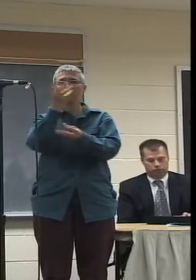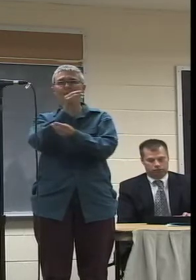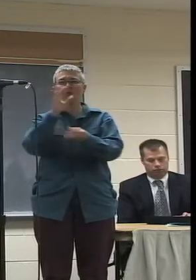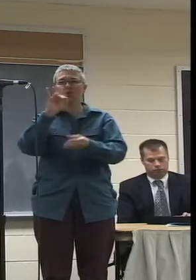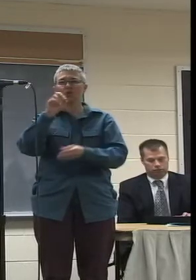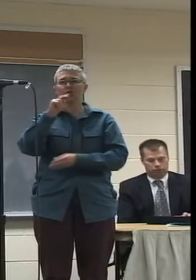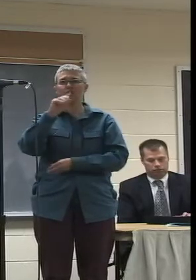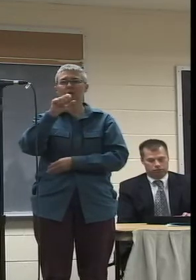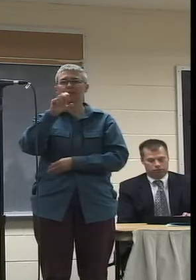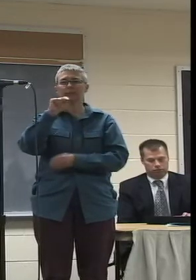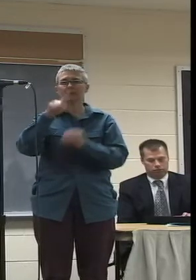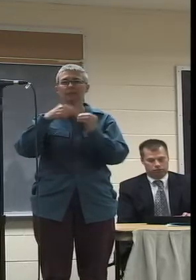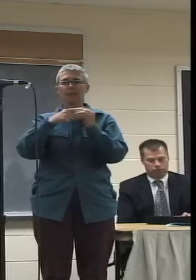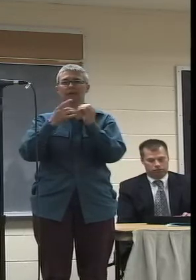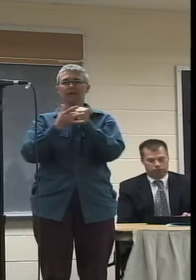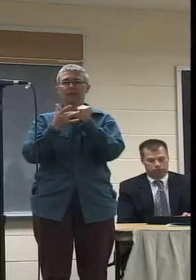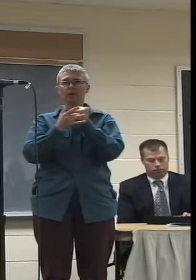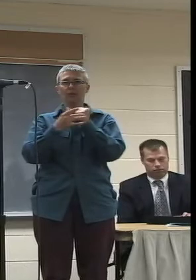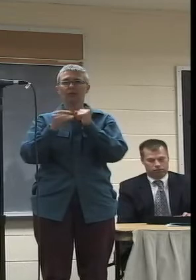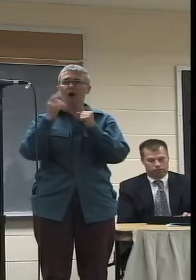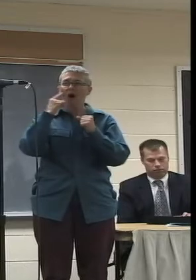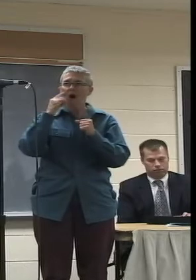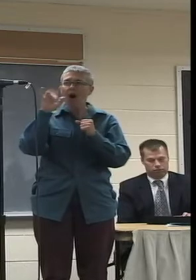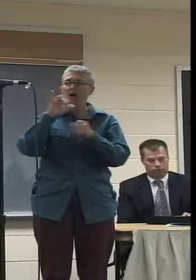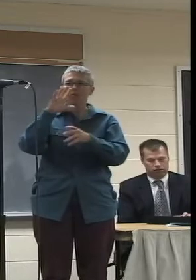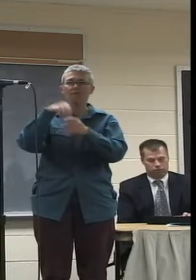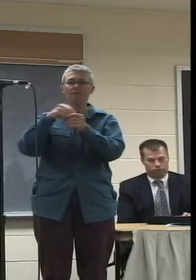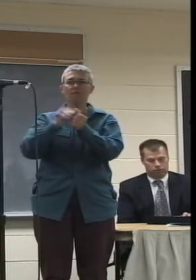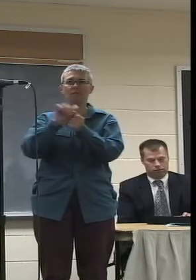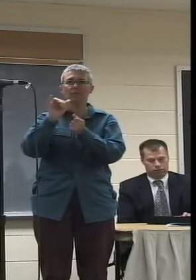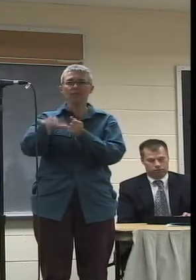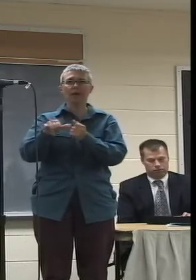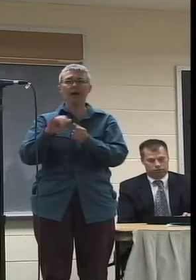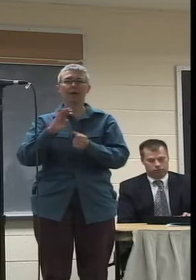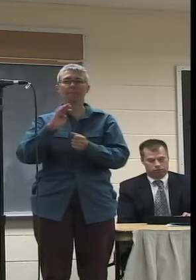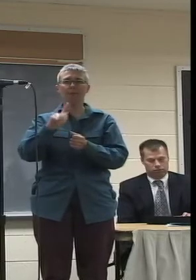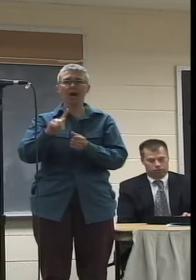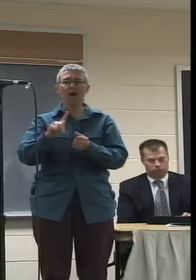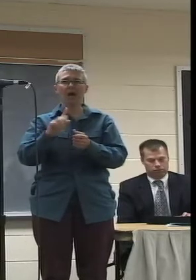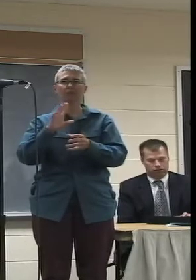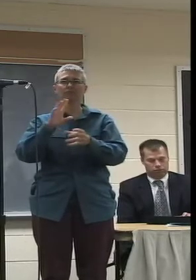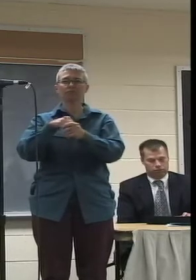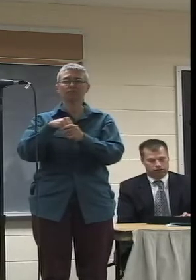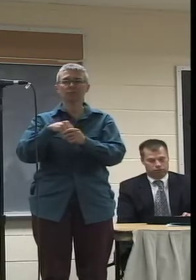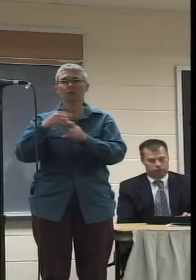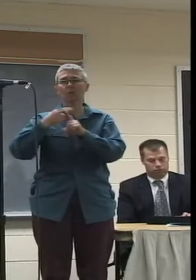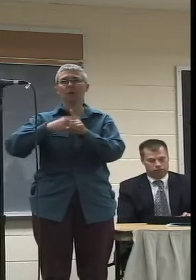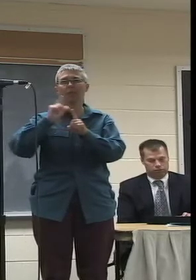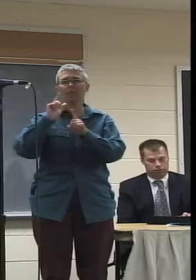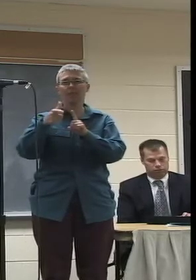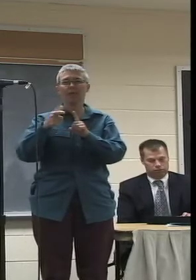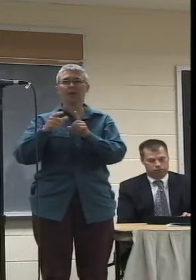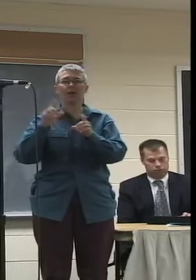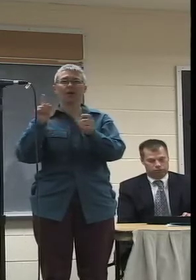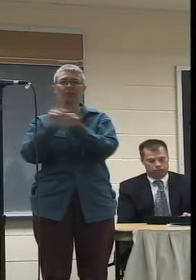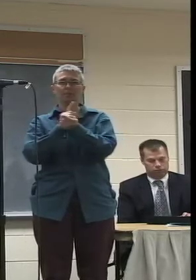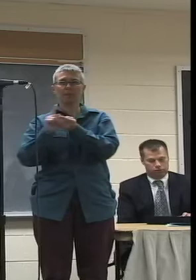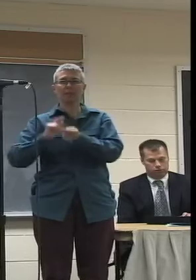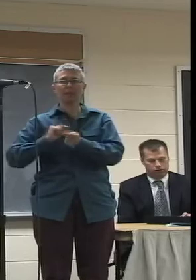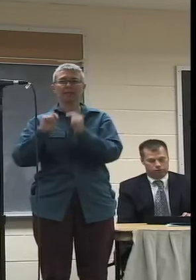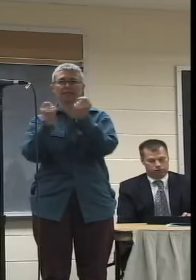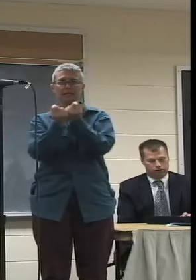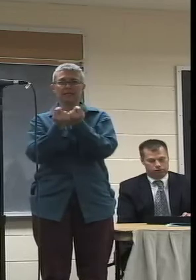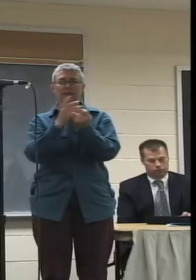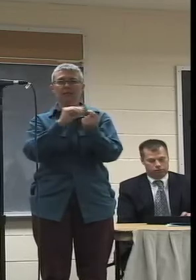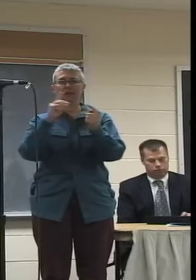kind of get back and remember just about a month later starting to meet the team down there. And